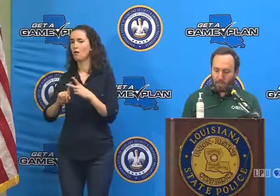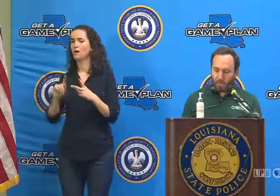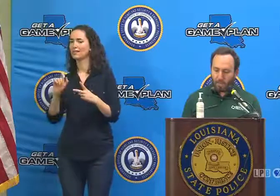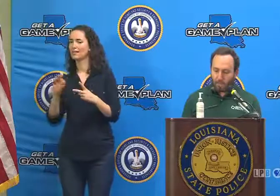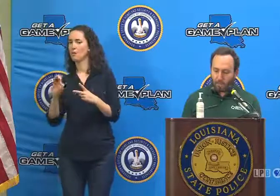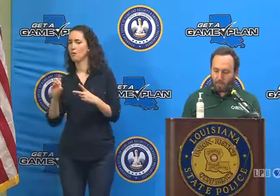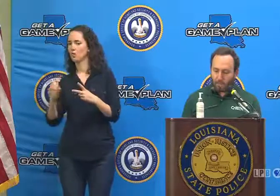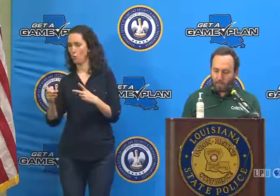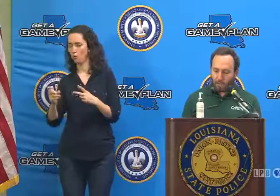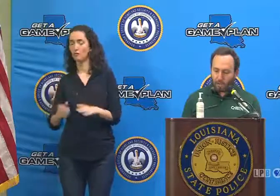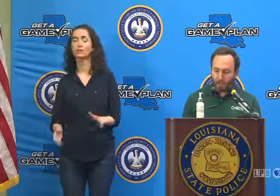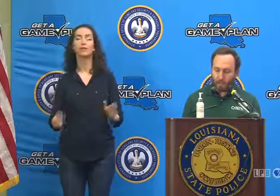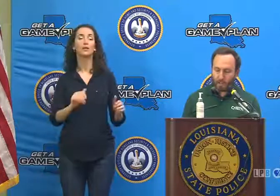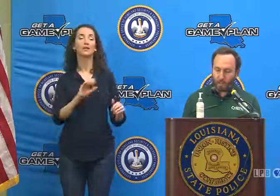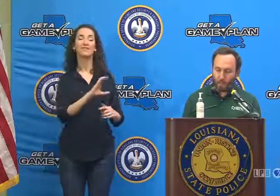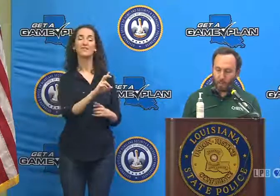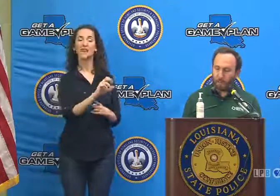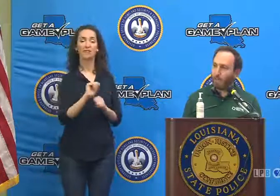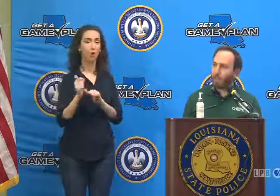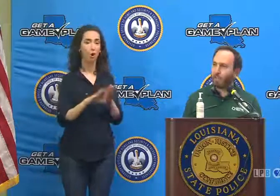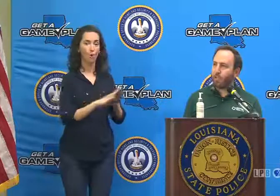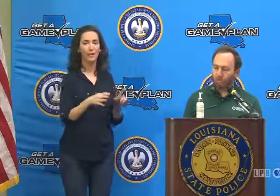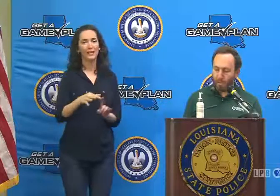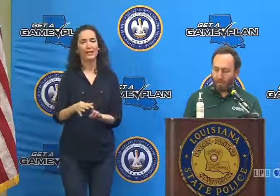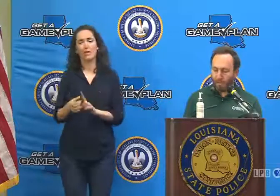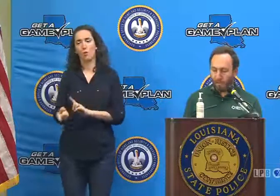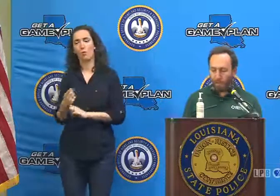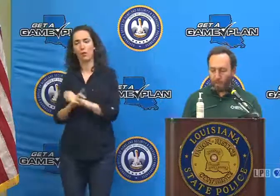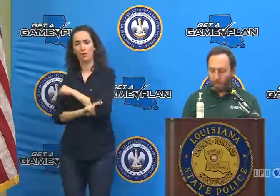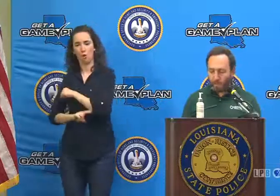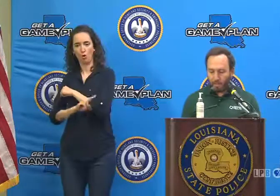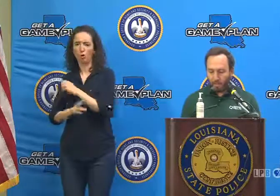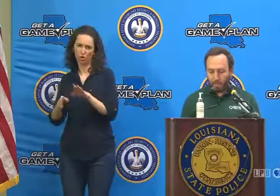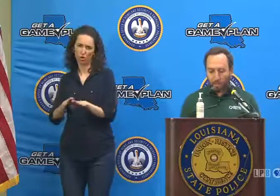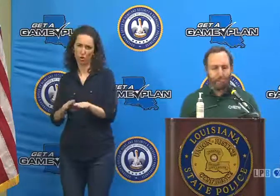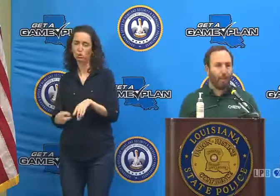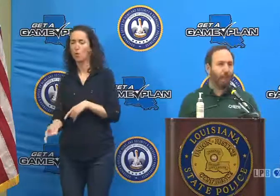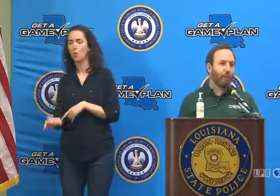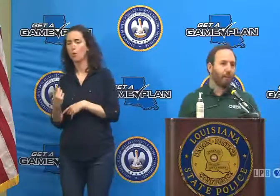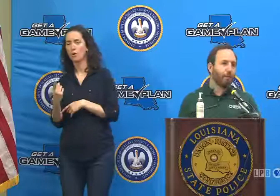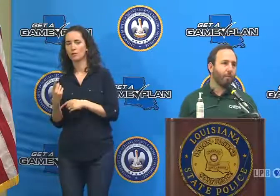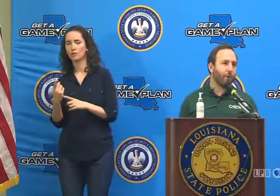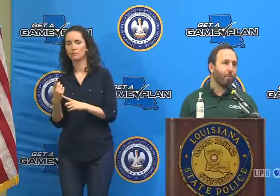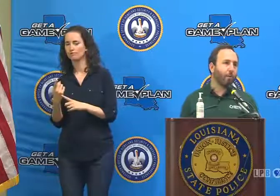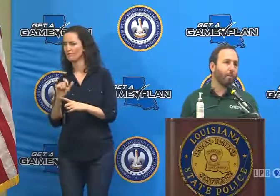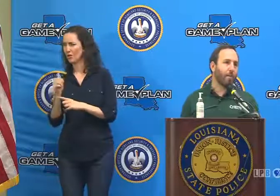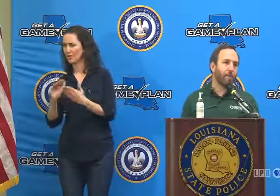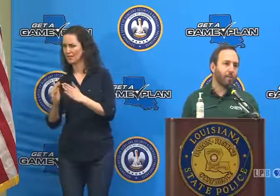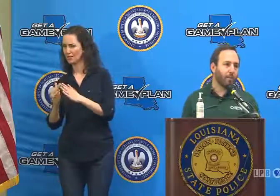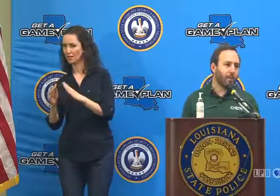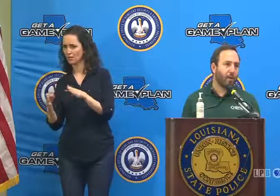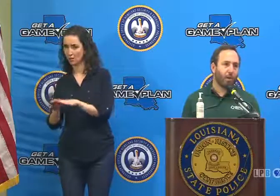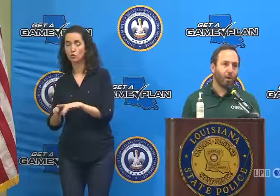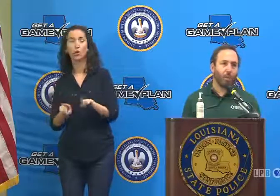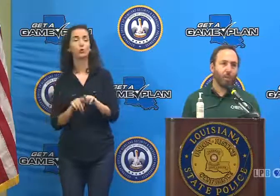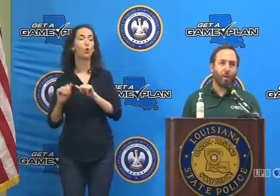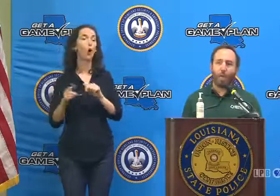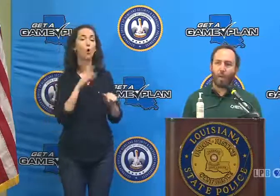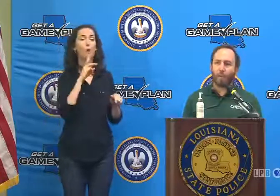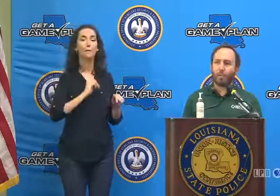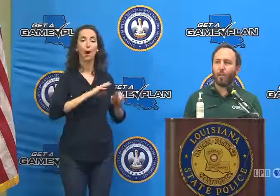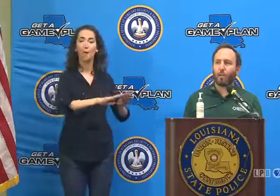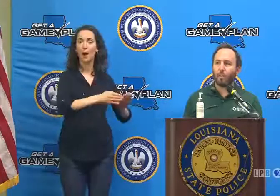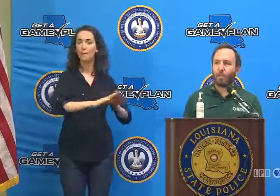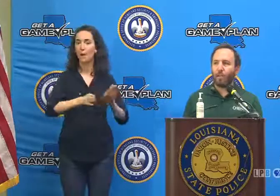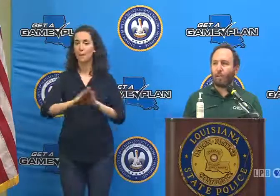All of the CVS locations are open except for one location in Houma and one in Luling and all of the Walmart locations are open. So